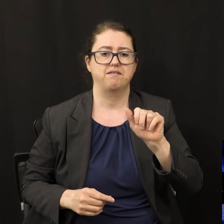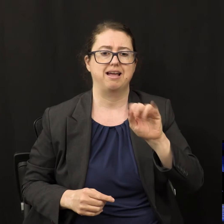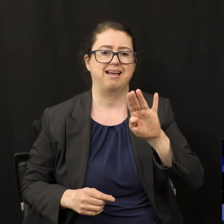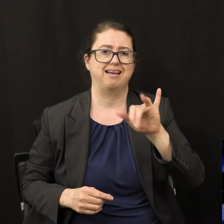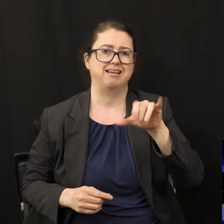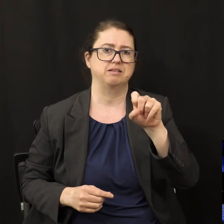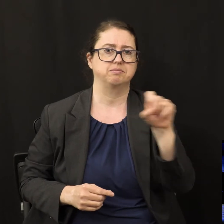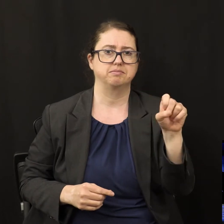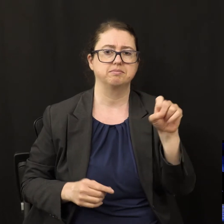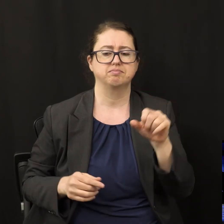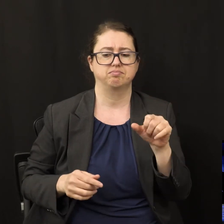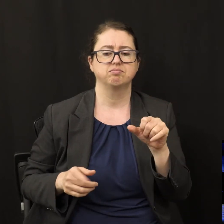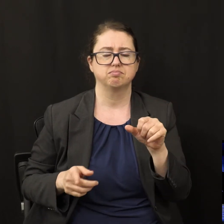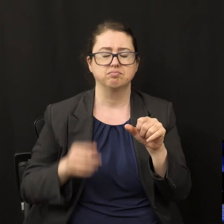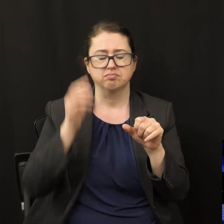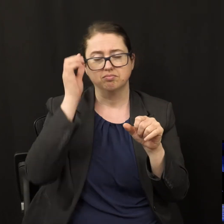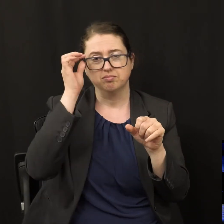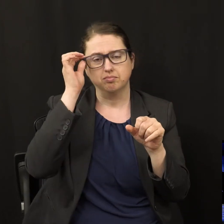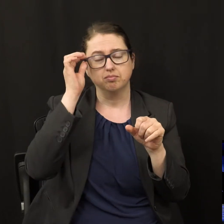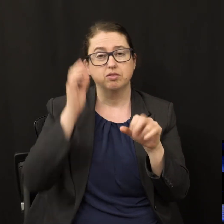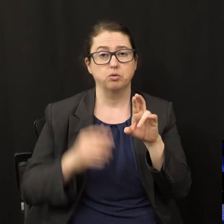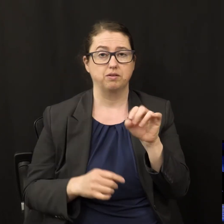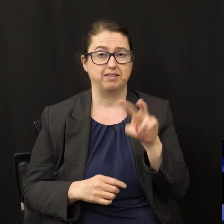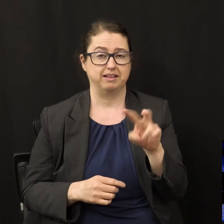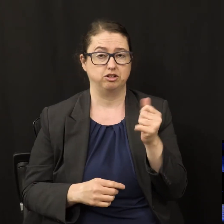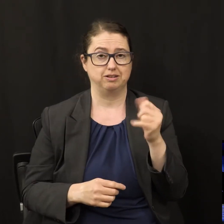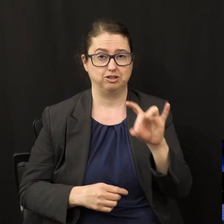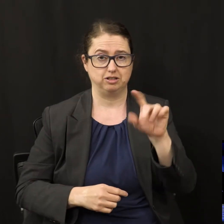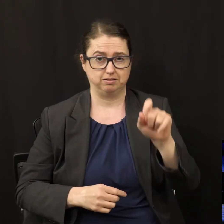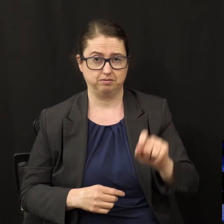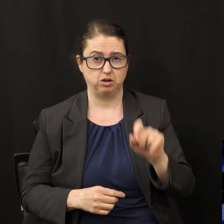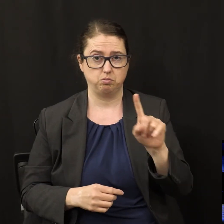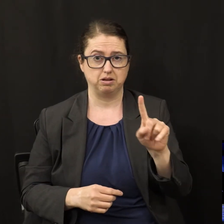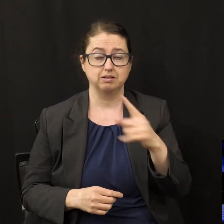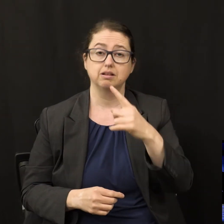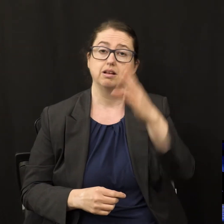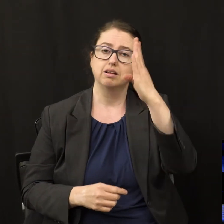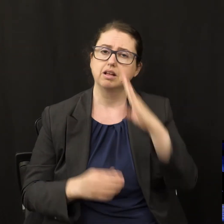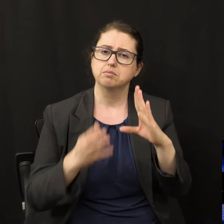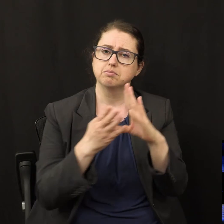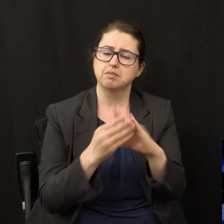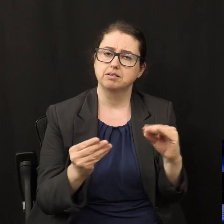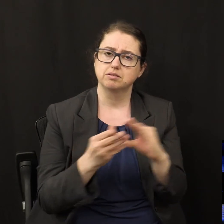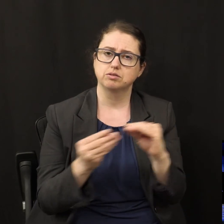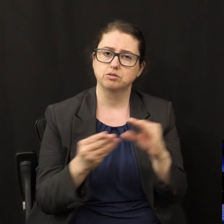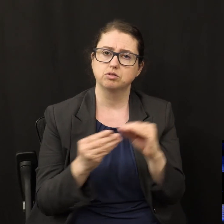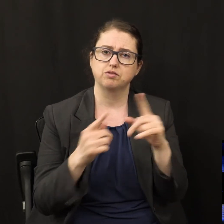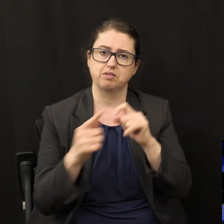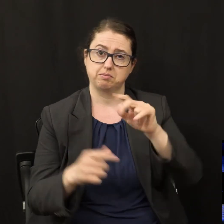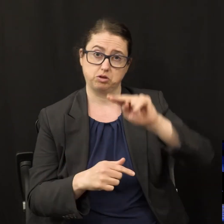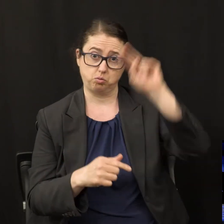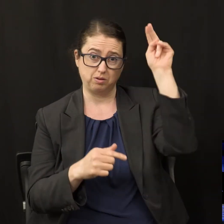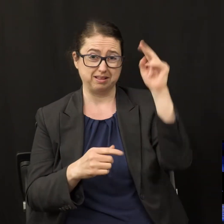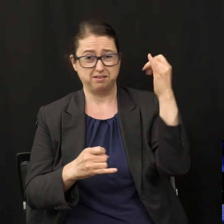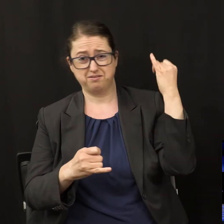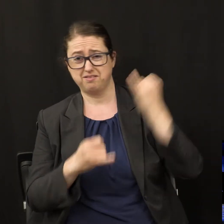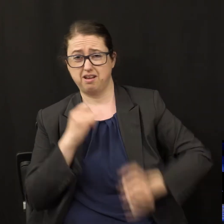the way, this is the reason why, in Revelation 18, verse 1, God's message comes from the north, the final loud cry message.